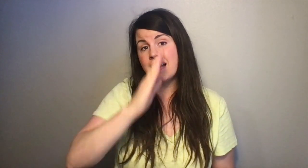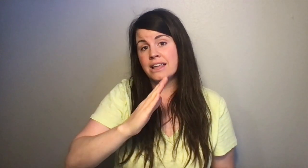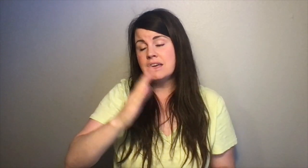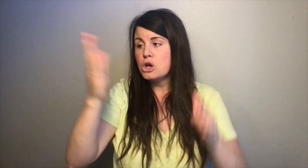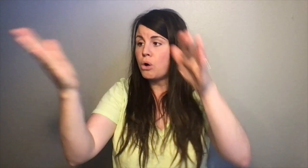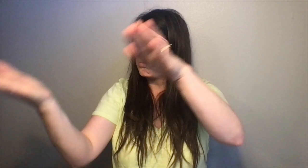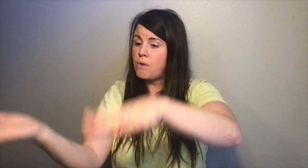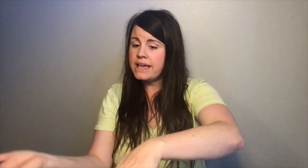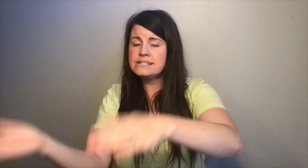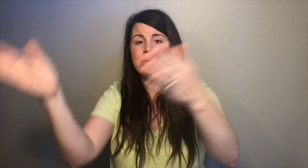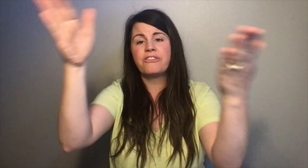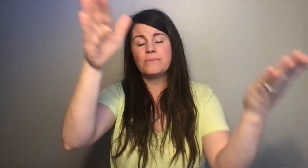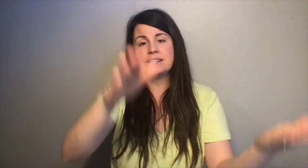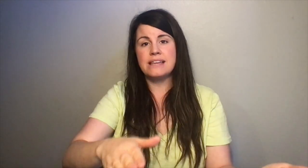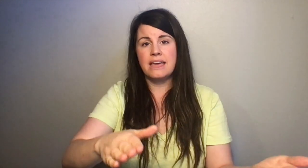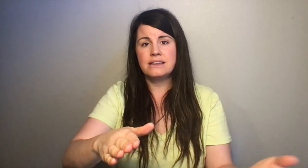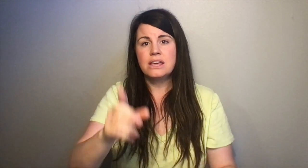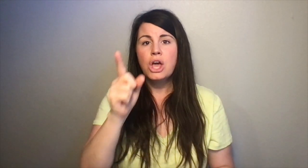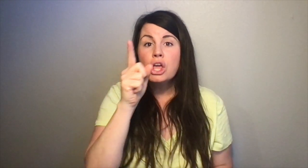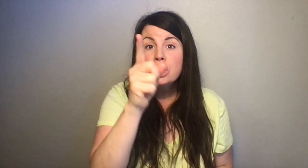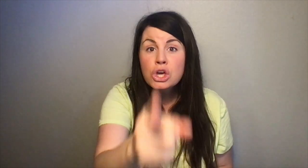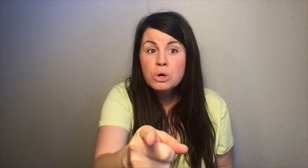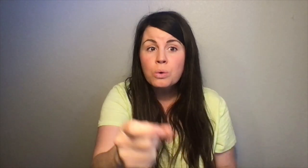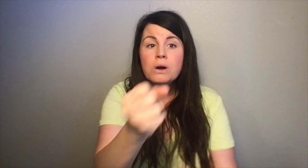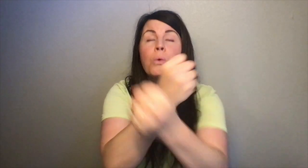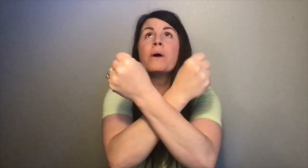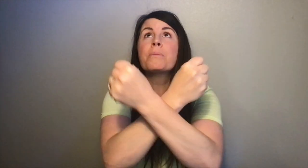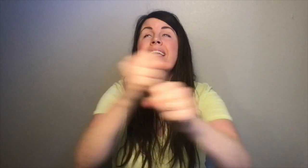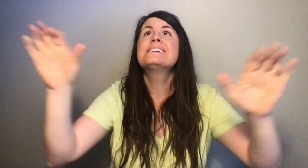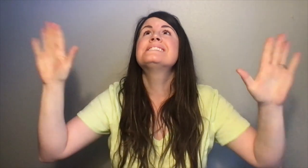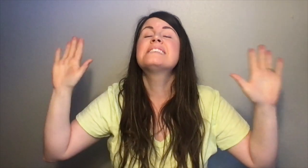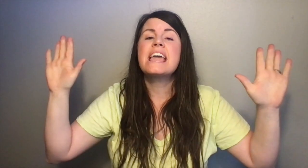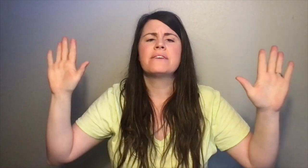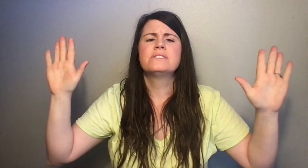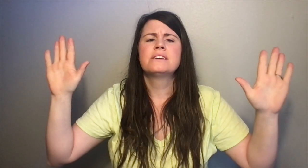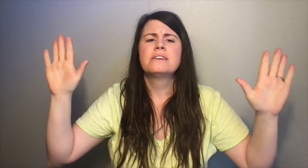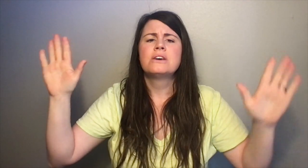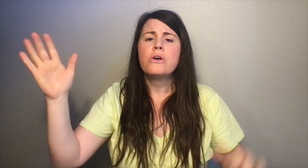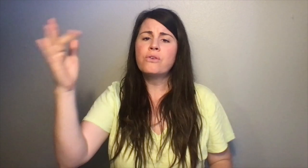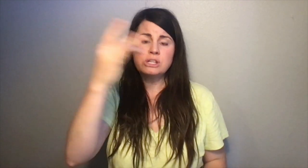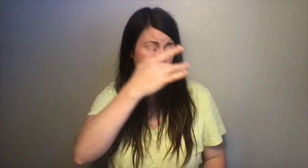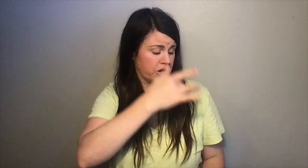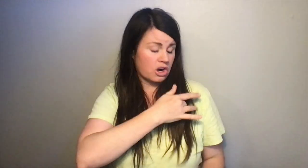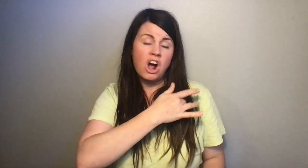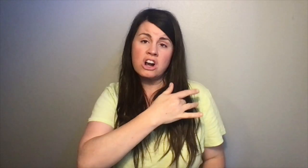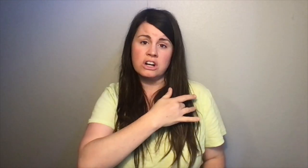raised him from the dead, you will be saved. For it is with your heart